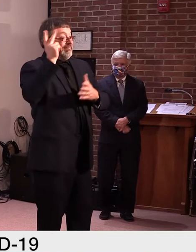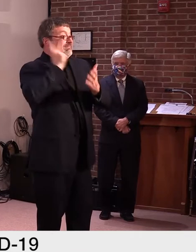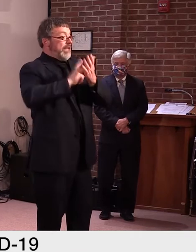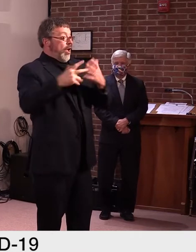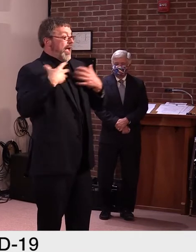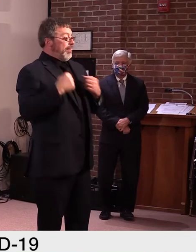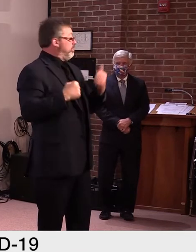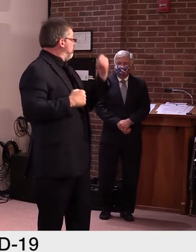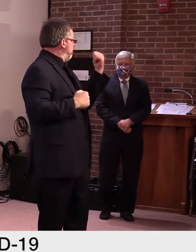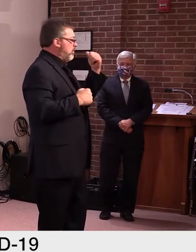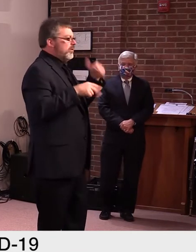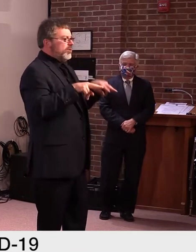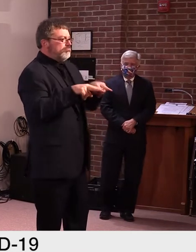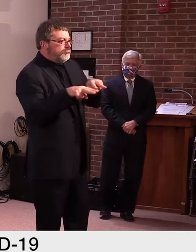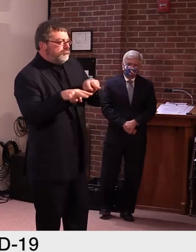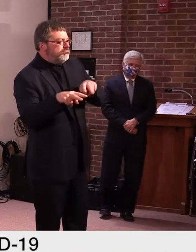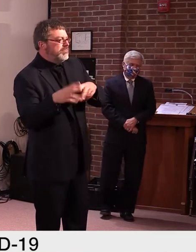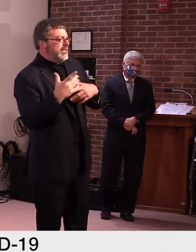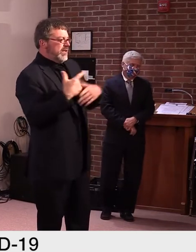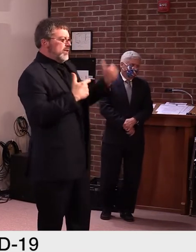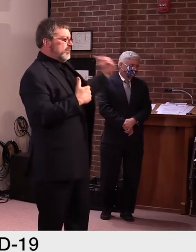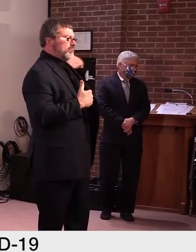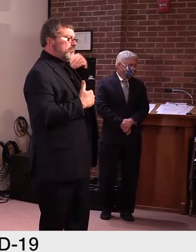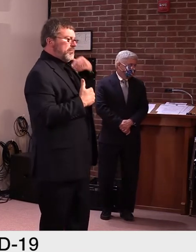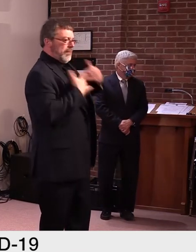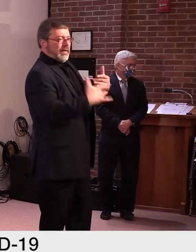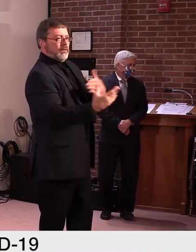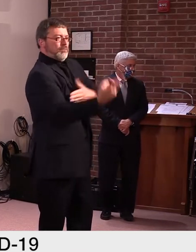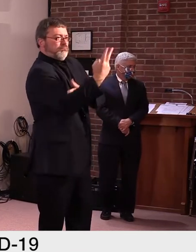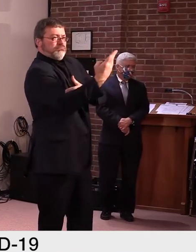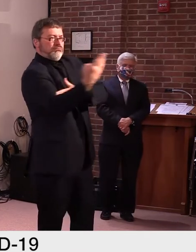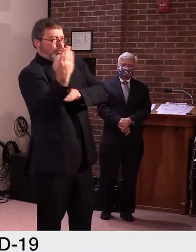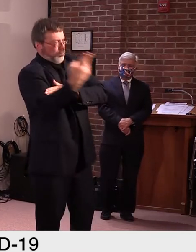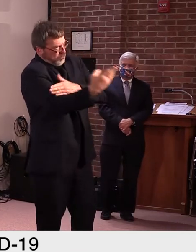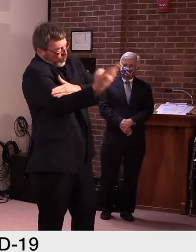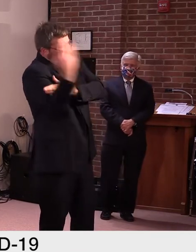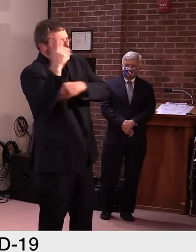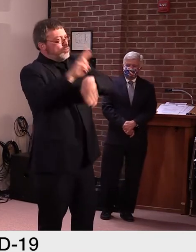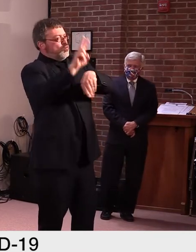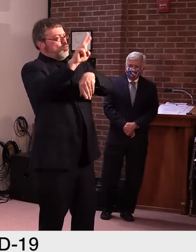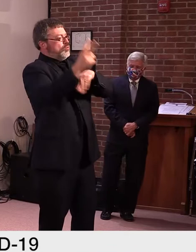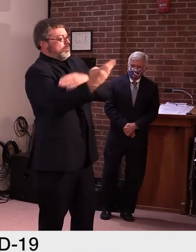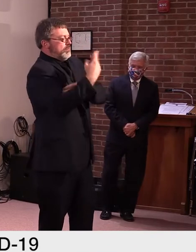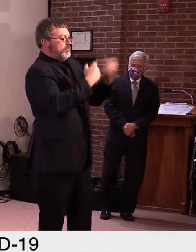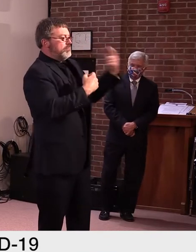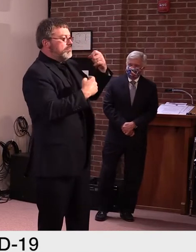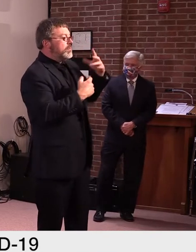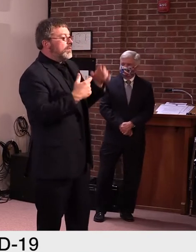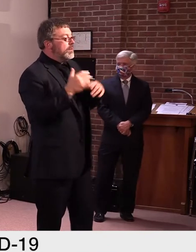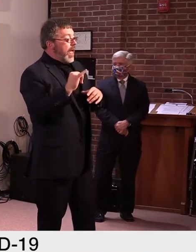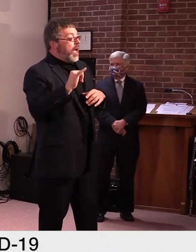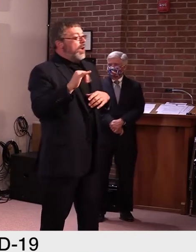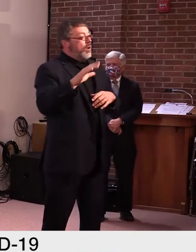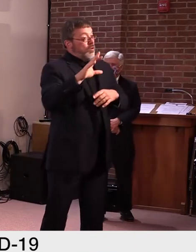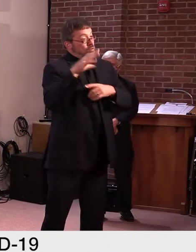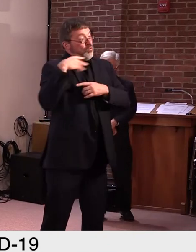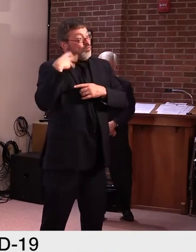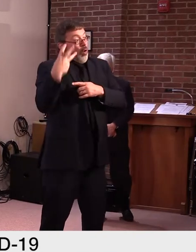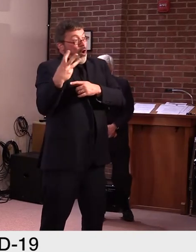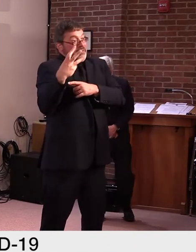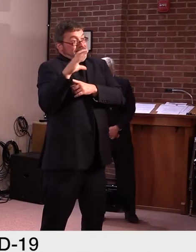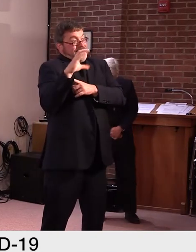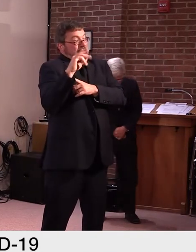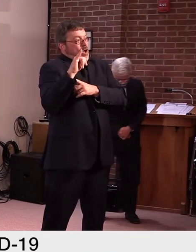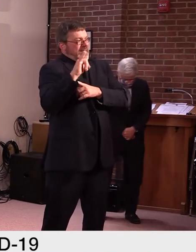me about 2 a.m. So if there were 30 cases in Washington County, the county I grew up in and live